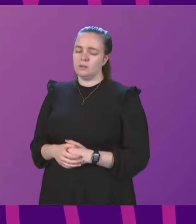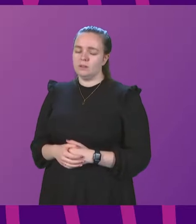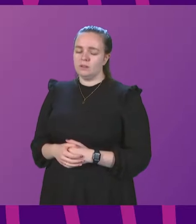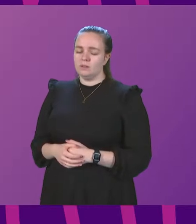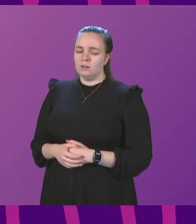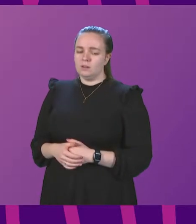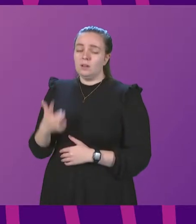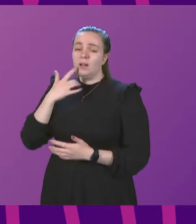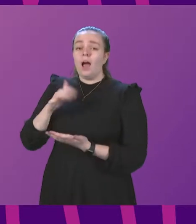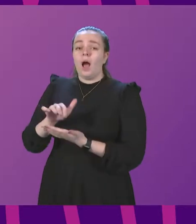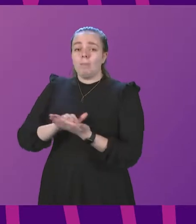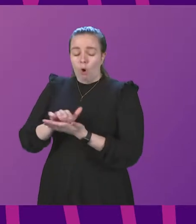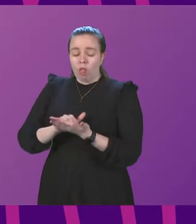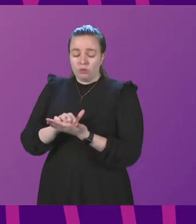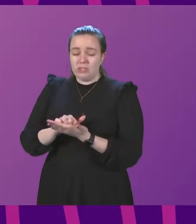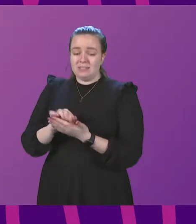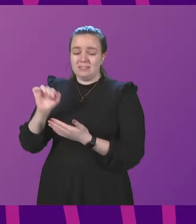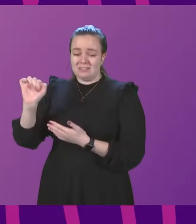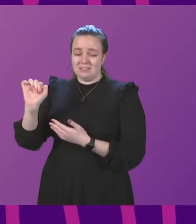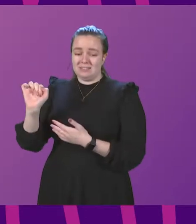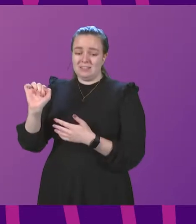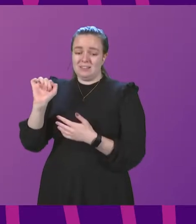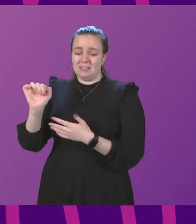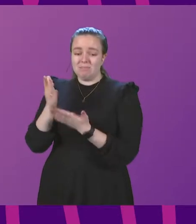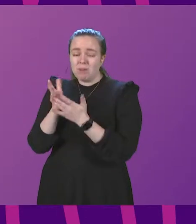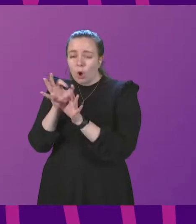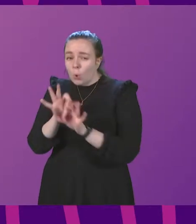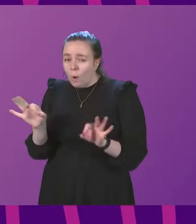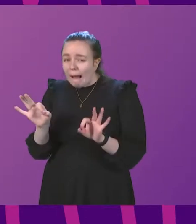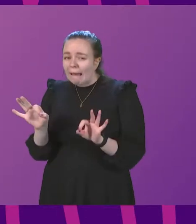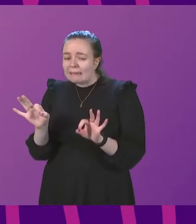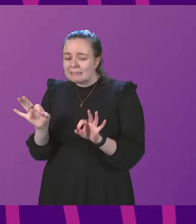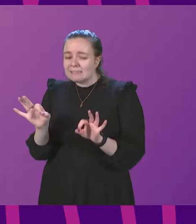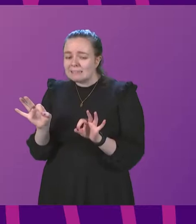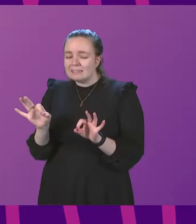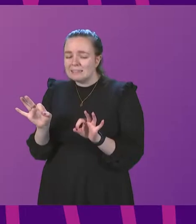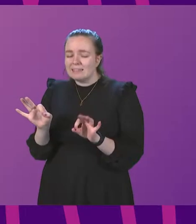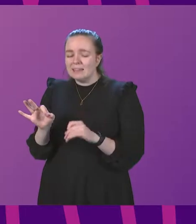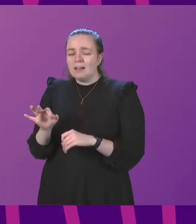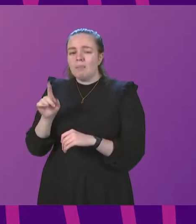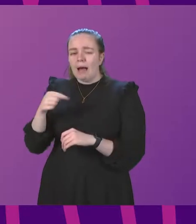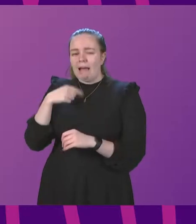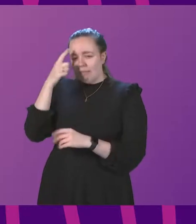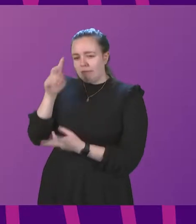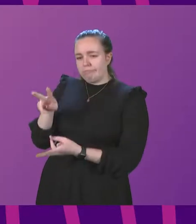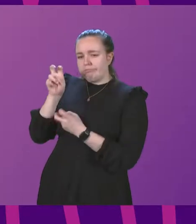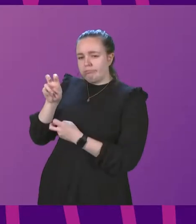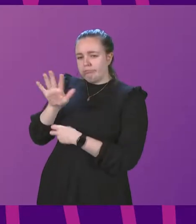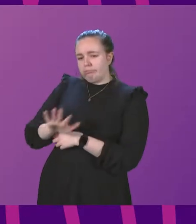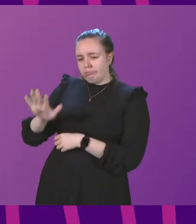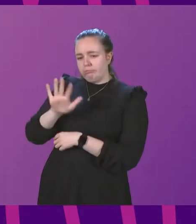apologies, Mr Doris was remarkably quiet, unusually, but I think I got the gist of the